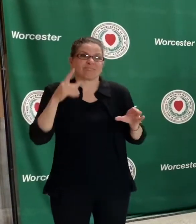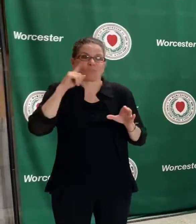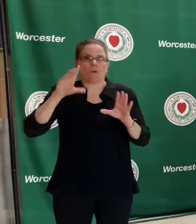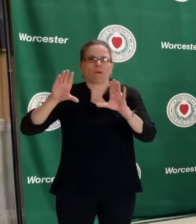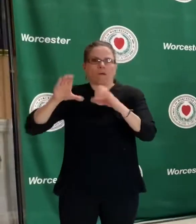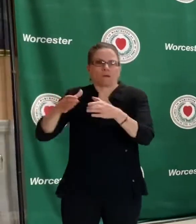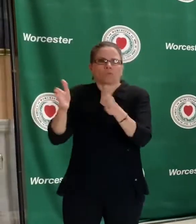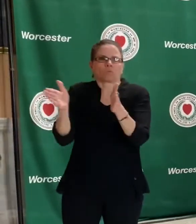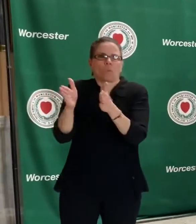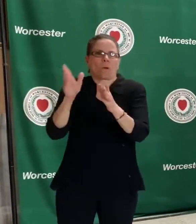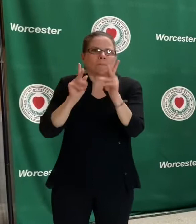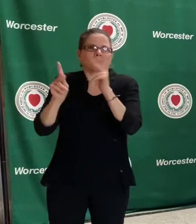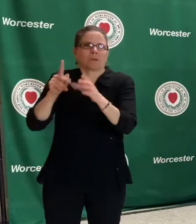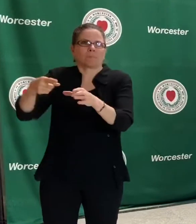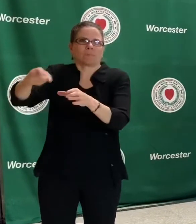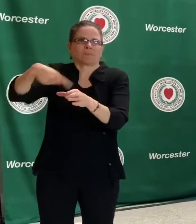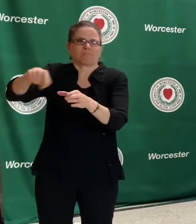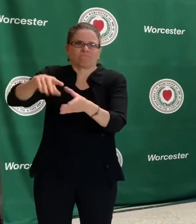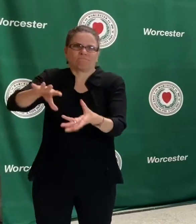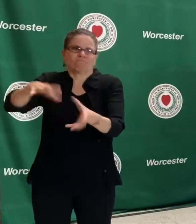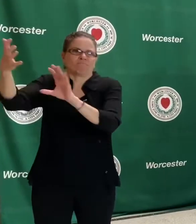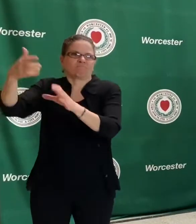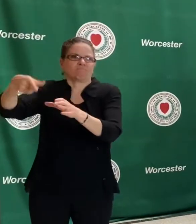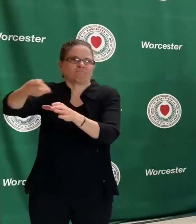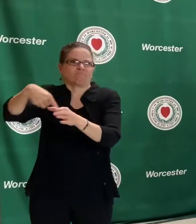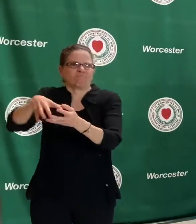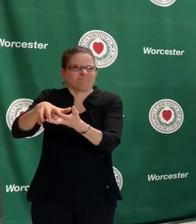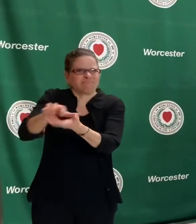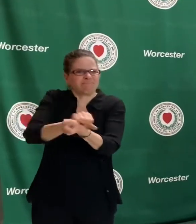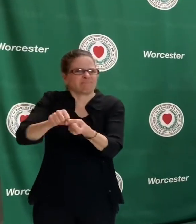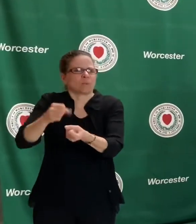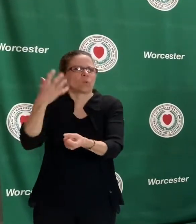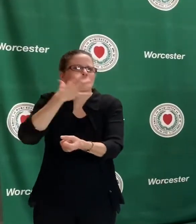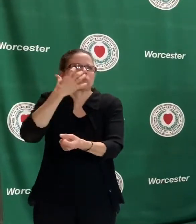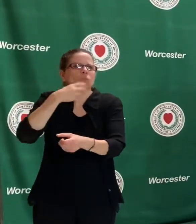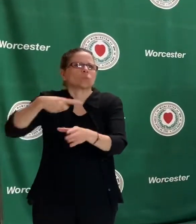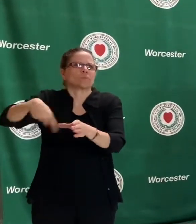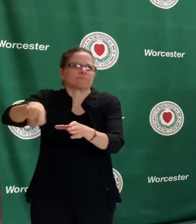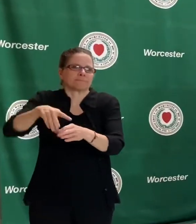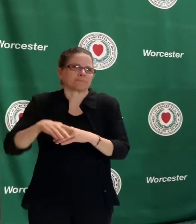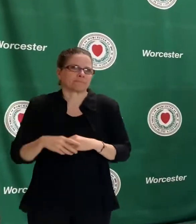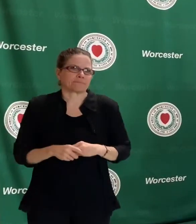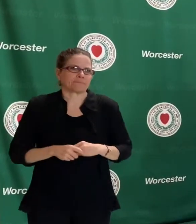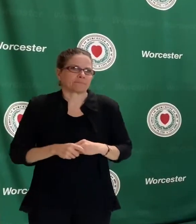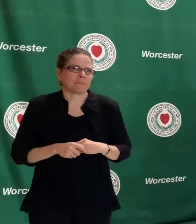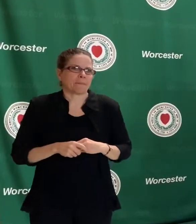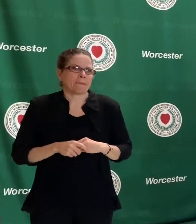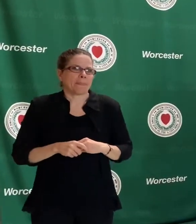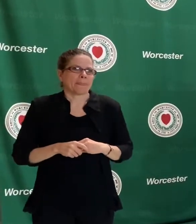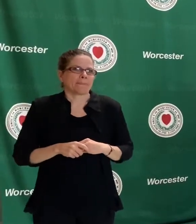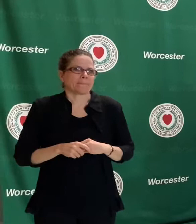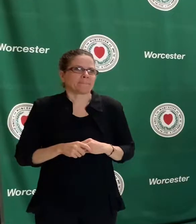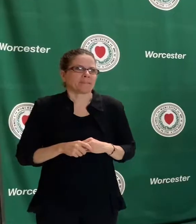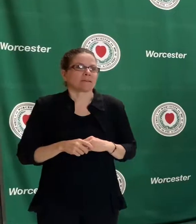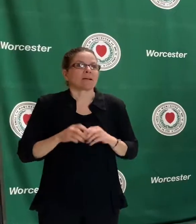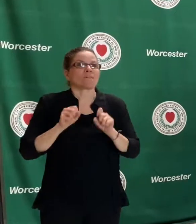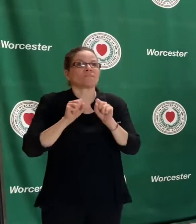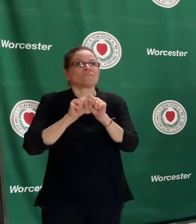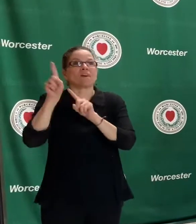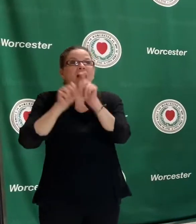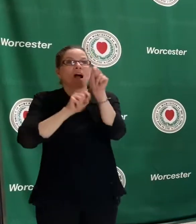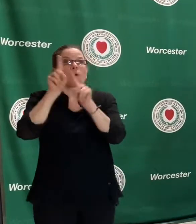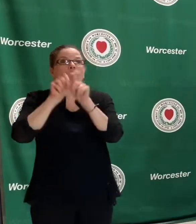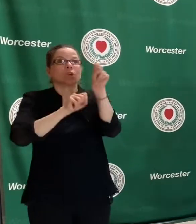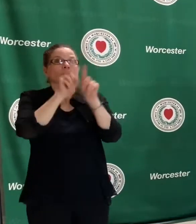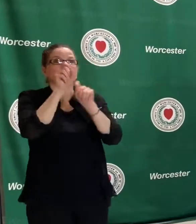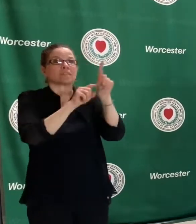were violent, who were destructive, who were firing fireworks at our police offices,